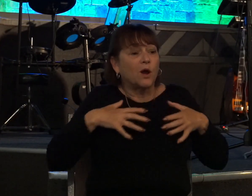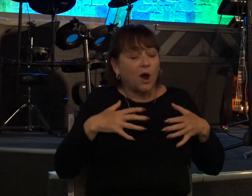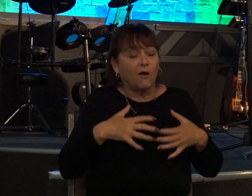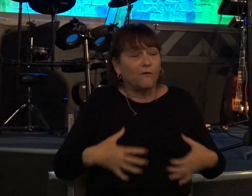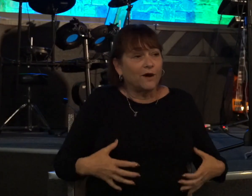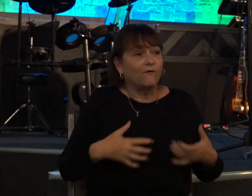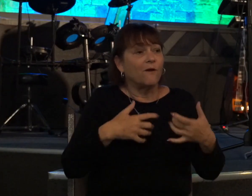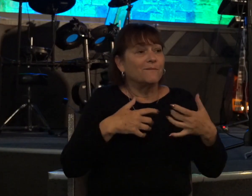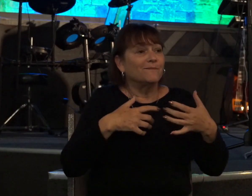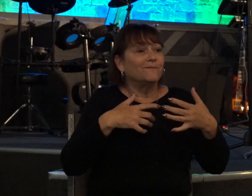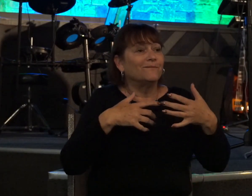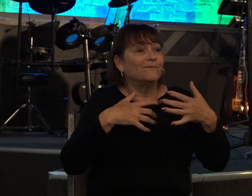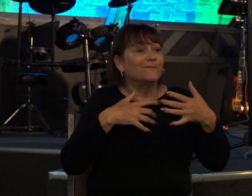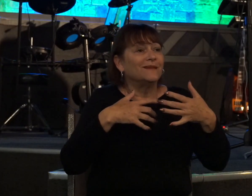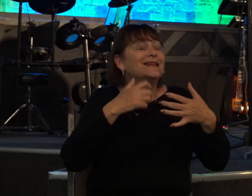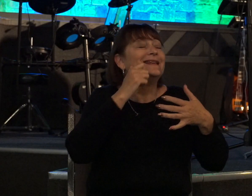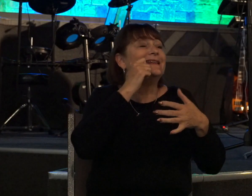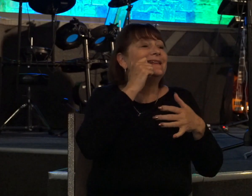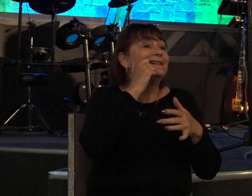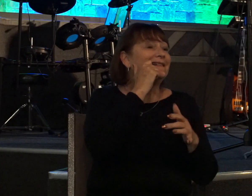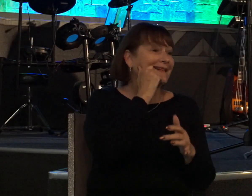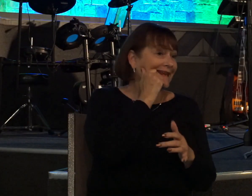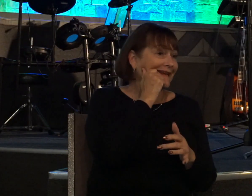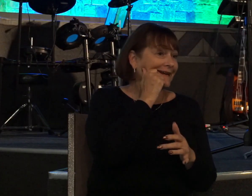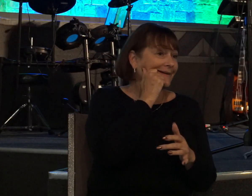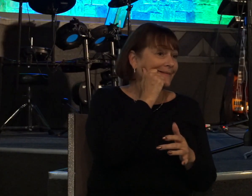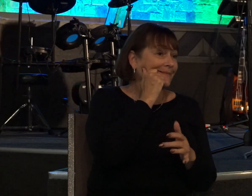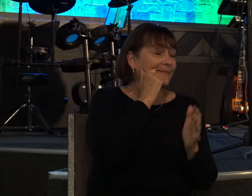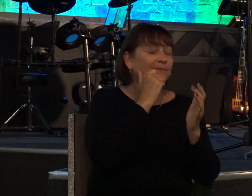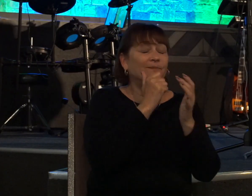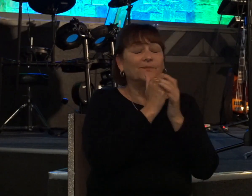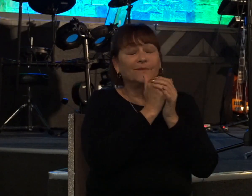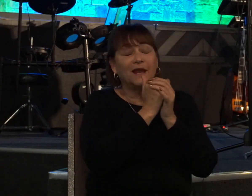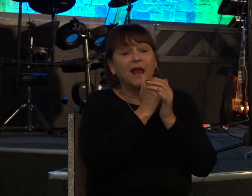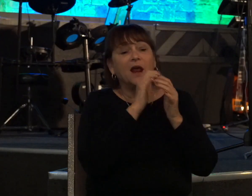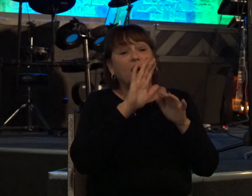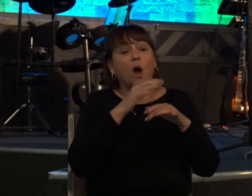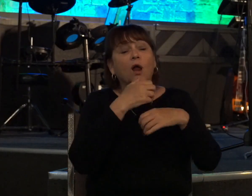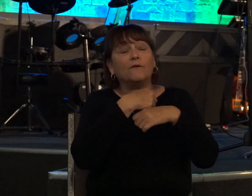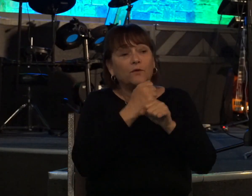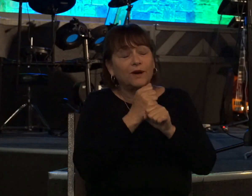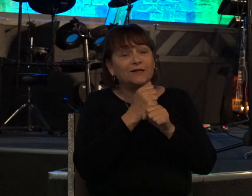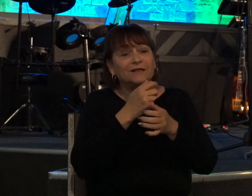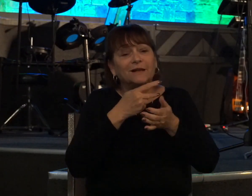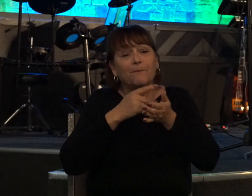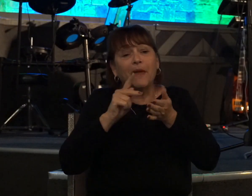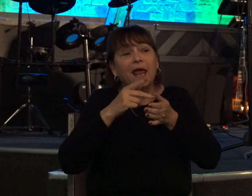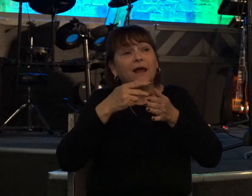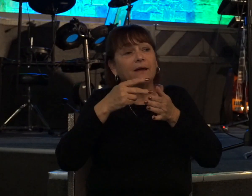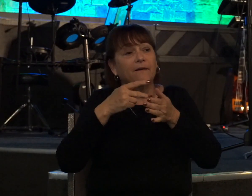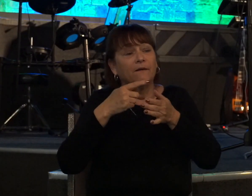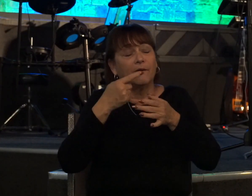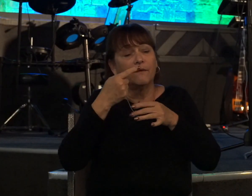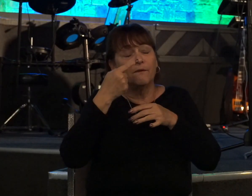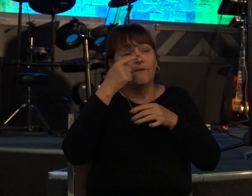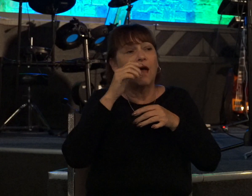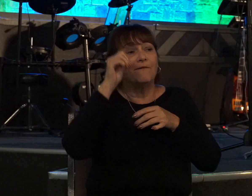not only that but all of creation has been paying the price of adam and eve's sin